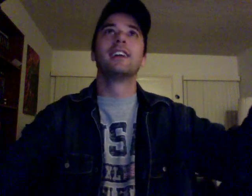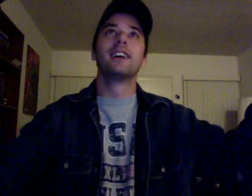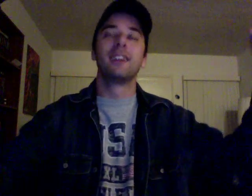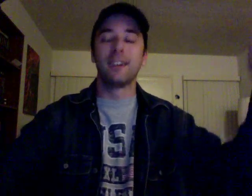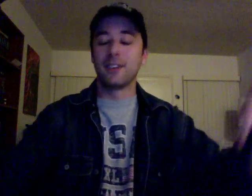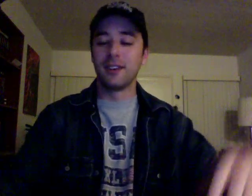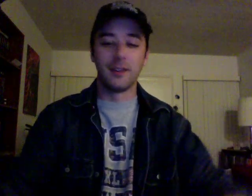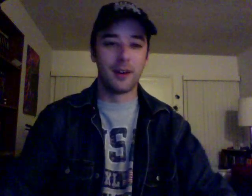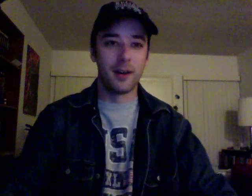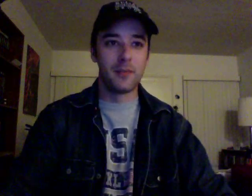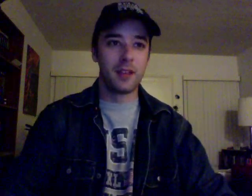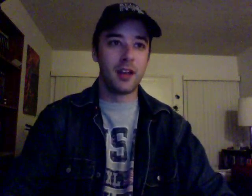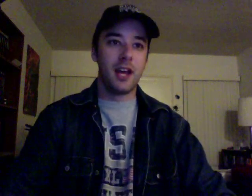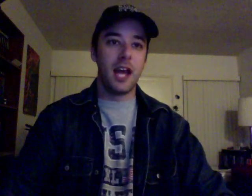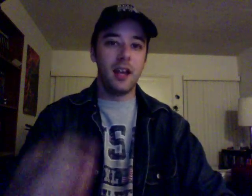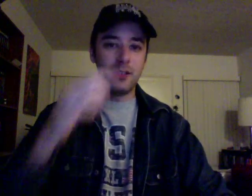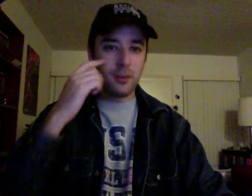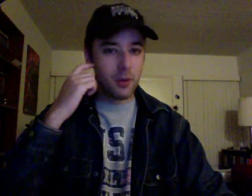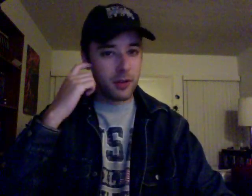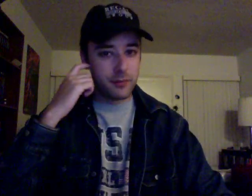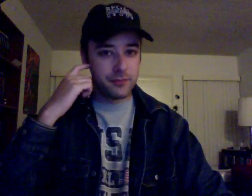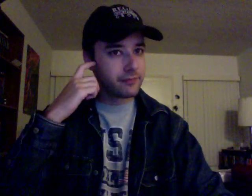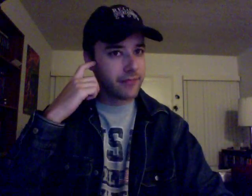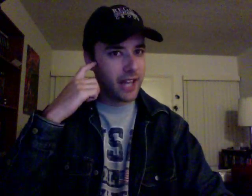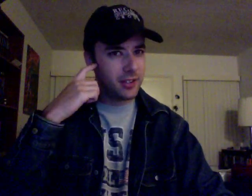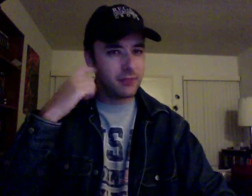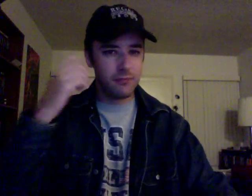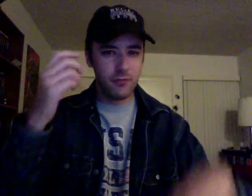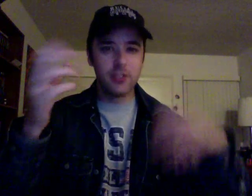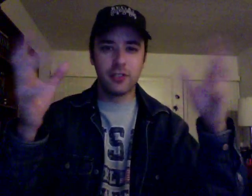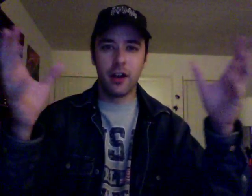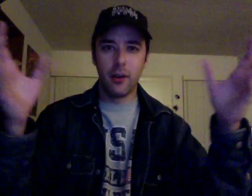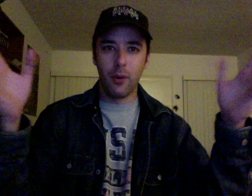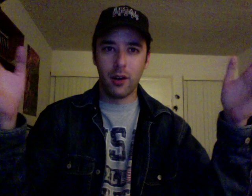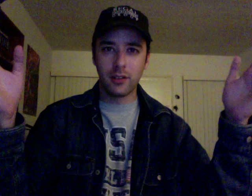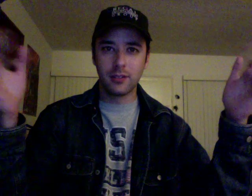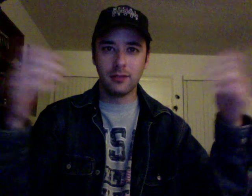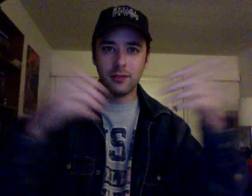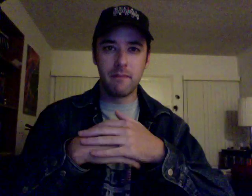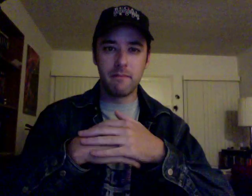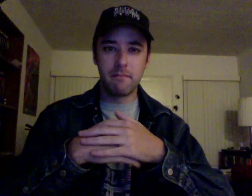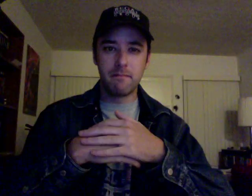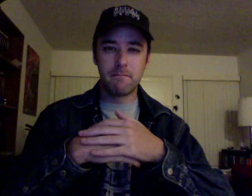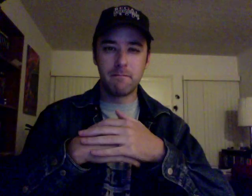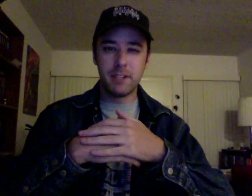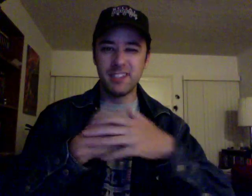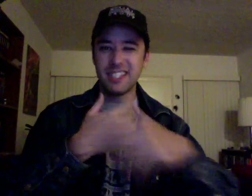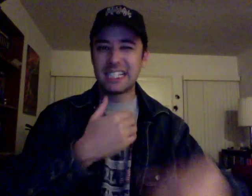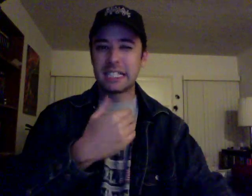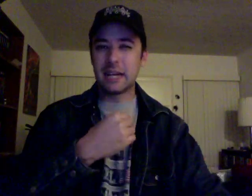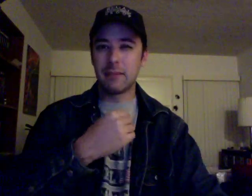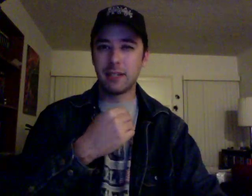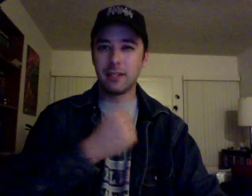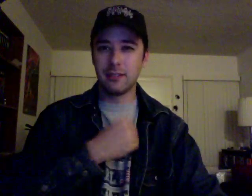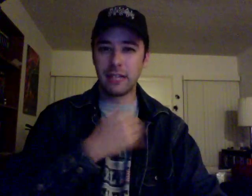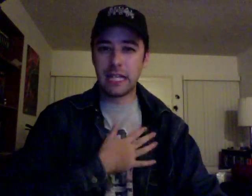Oh wow. It's a good movie. It's good visionary work, you know. But it just didn't get me here.